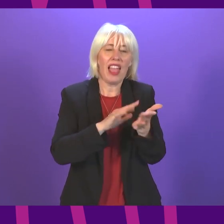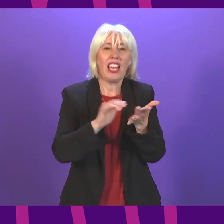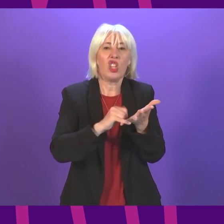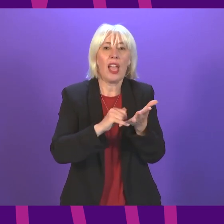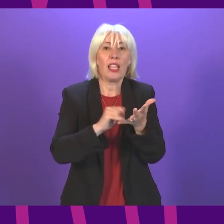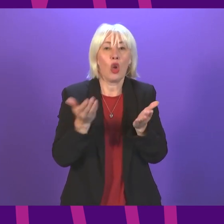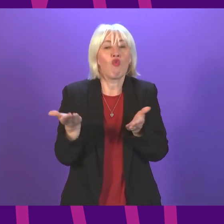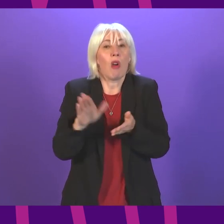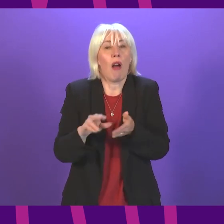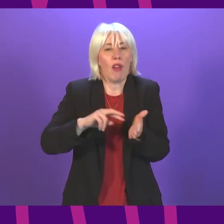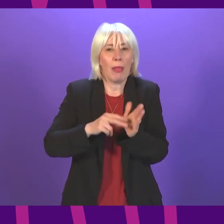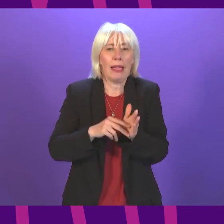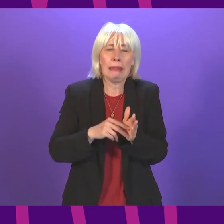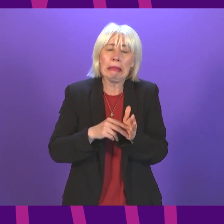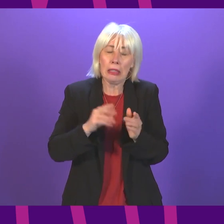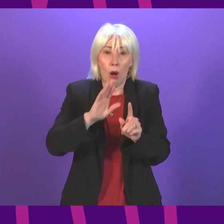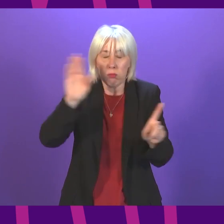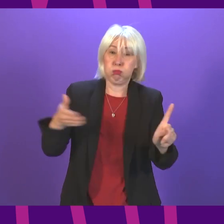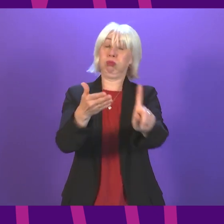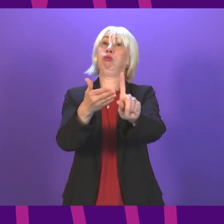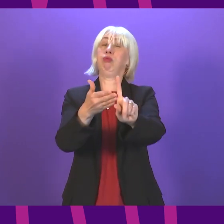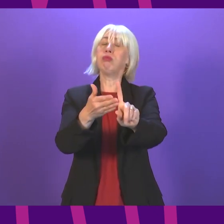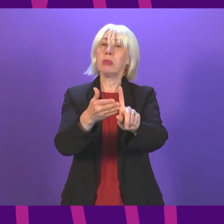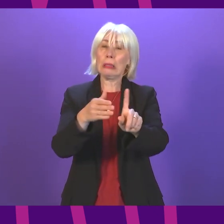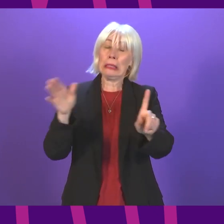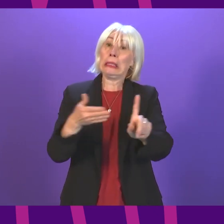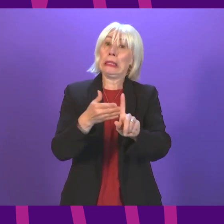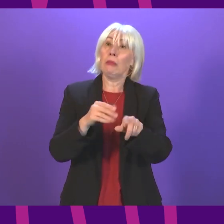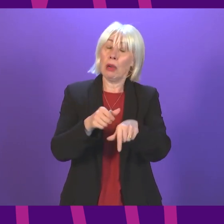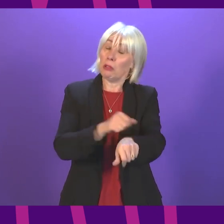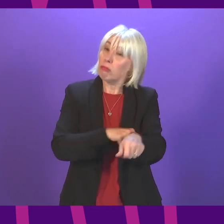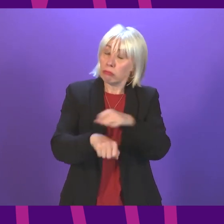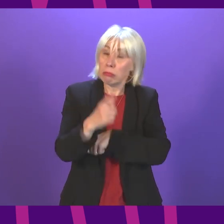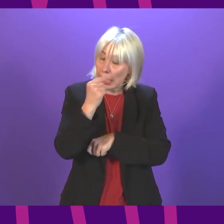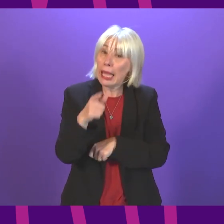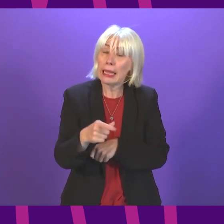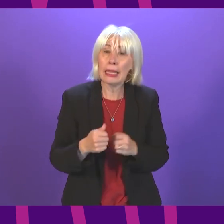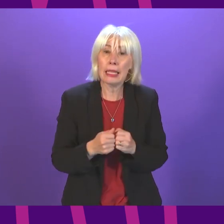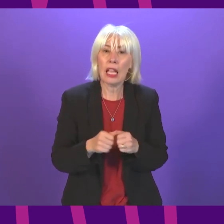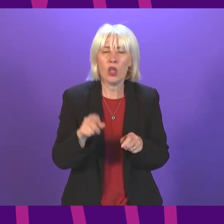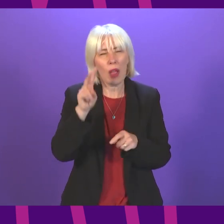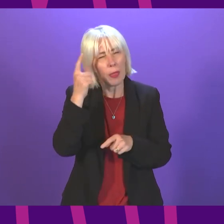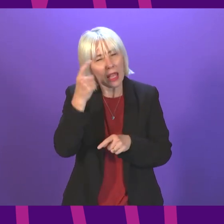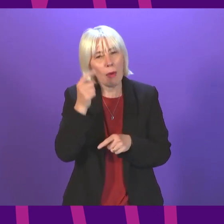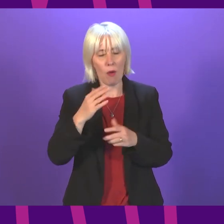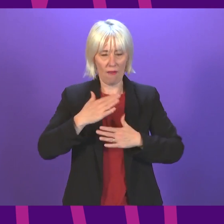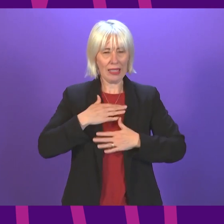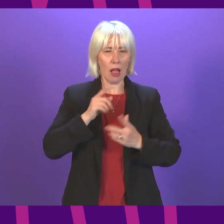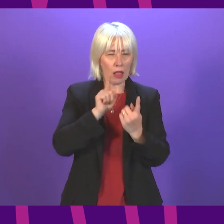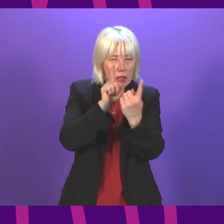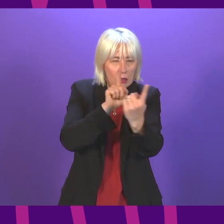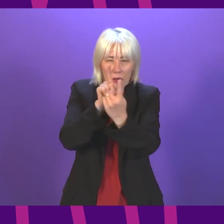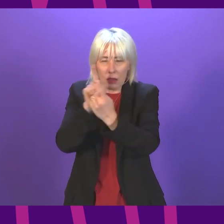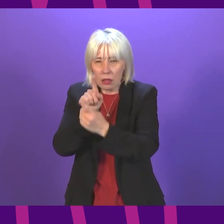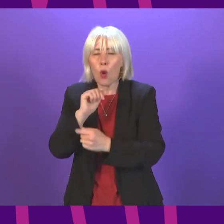of course, ambitious, but also realistic in its timeframes. Yes, I will. In terms of his ask, I will look again at the physical distancing. But what I would say